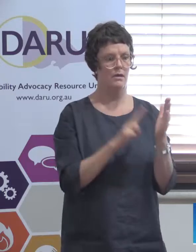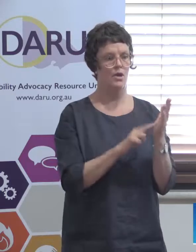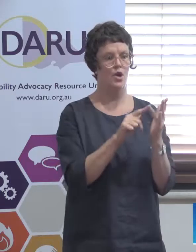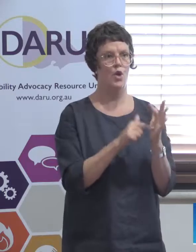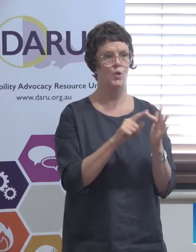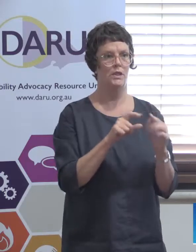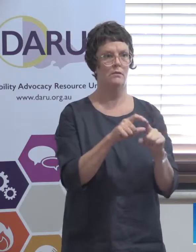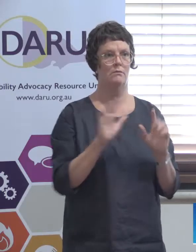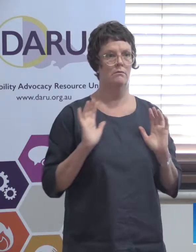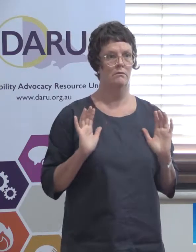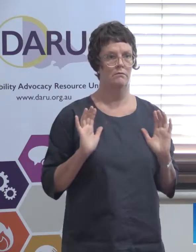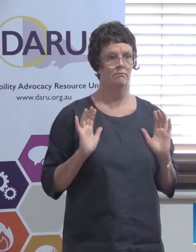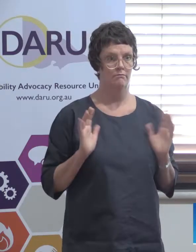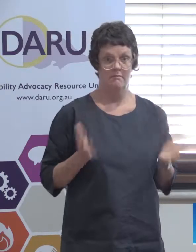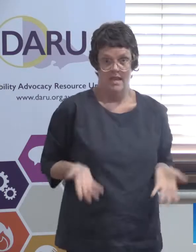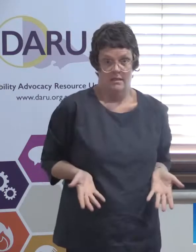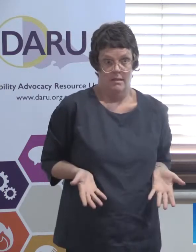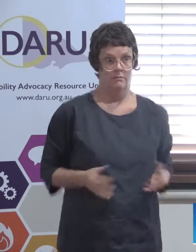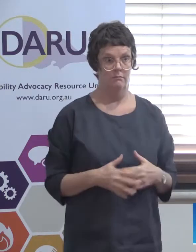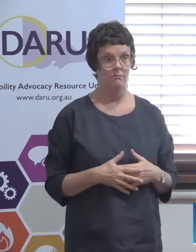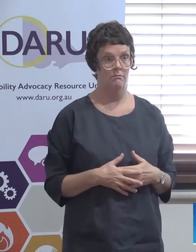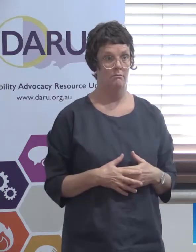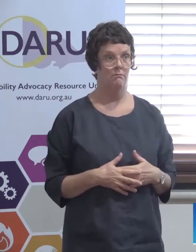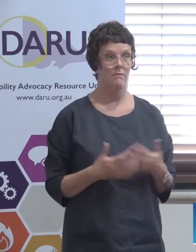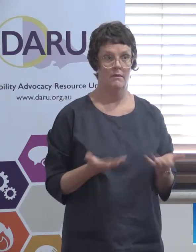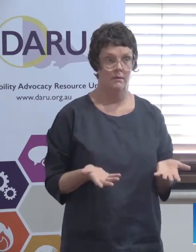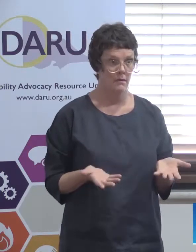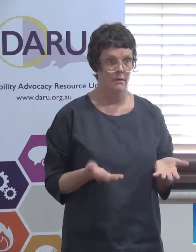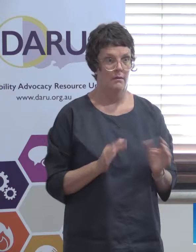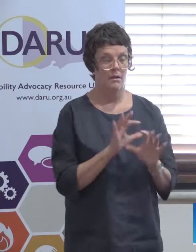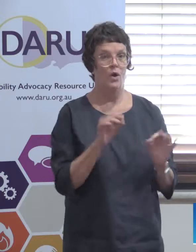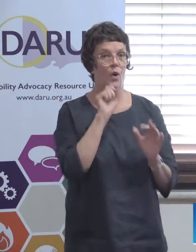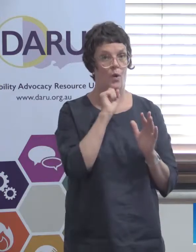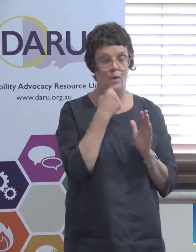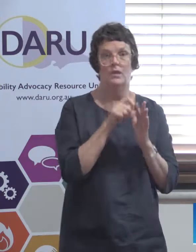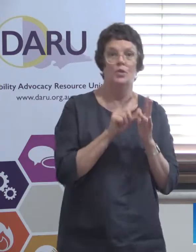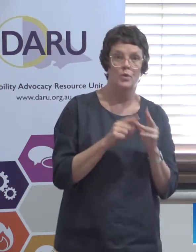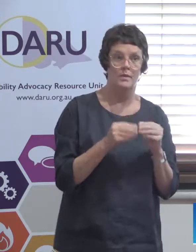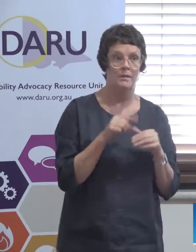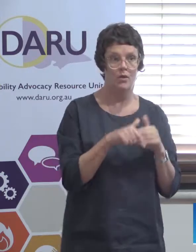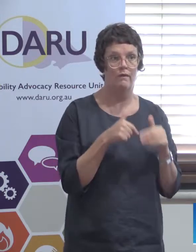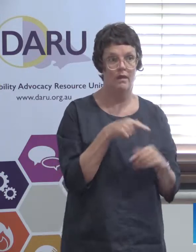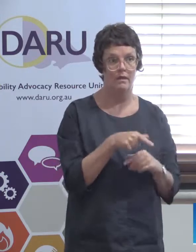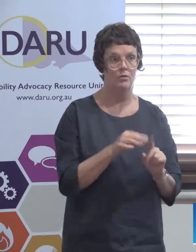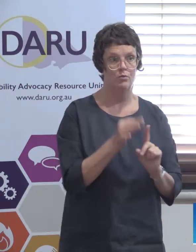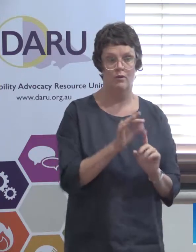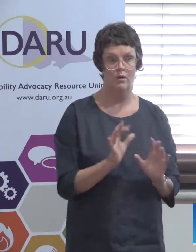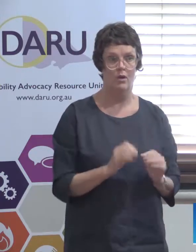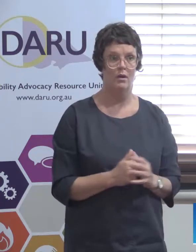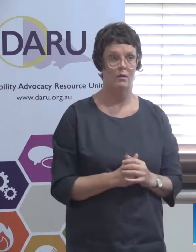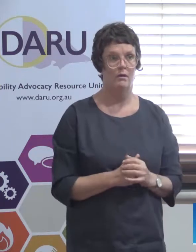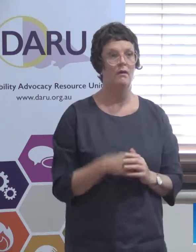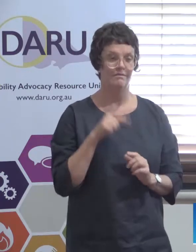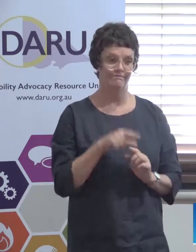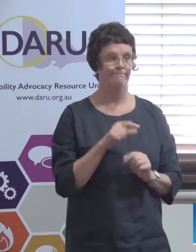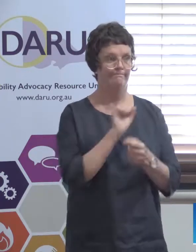yes that you know you've got a point so it it's this is the difficulty isn't it with systemic